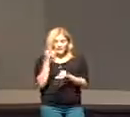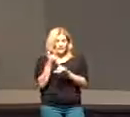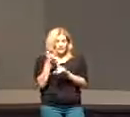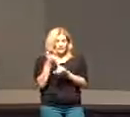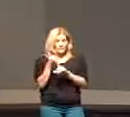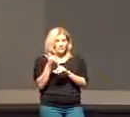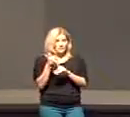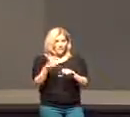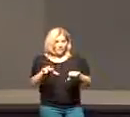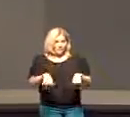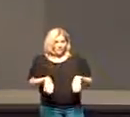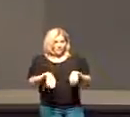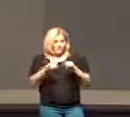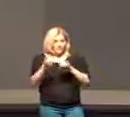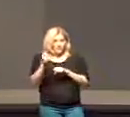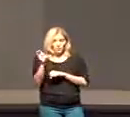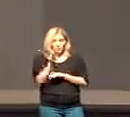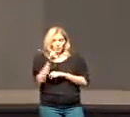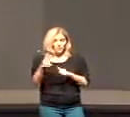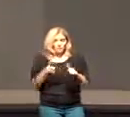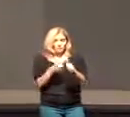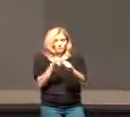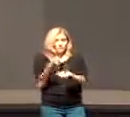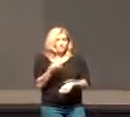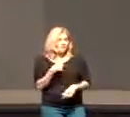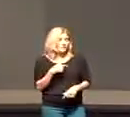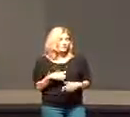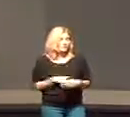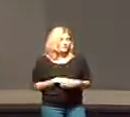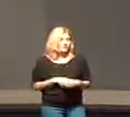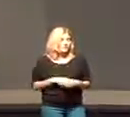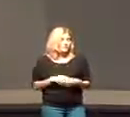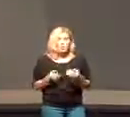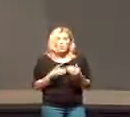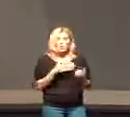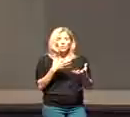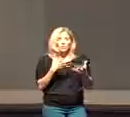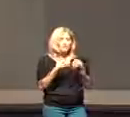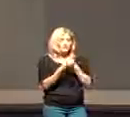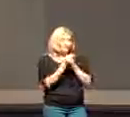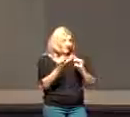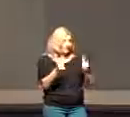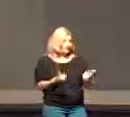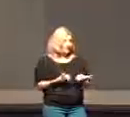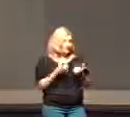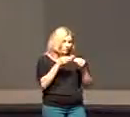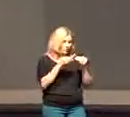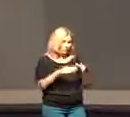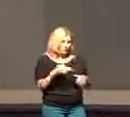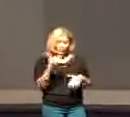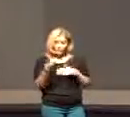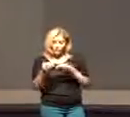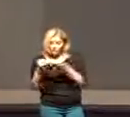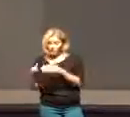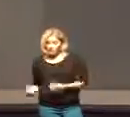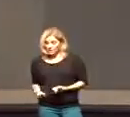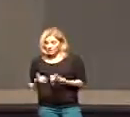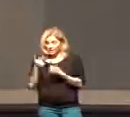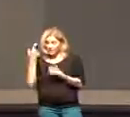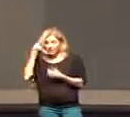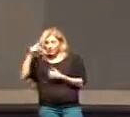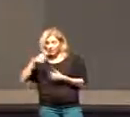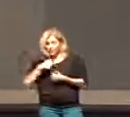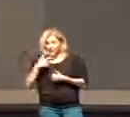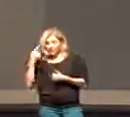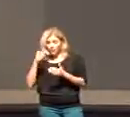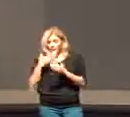and take up their cross and follow me. Whoever wants to save their life will lose it but whoever loses their life for me